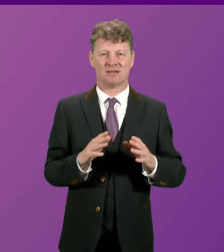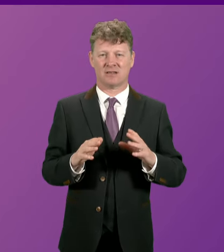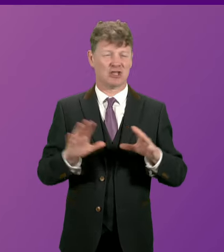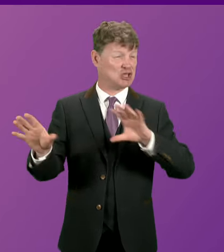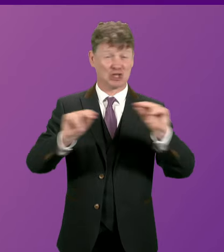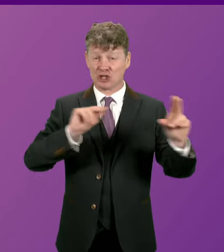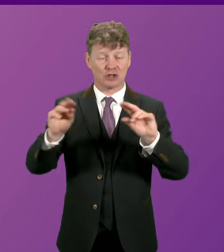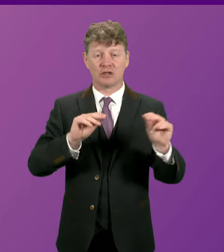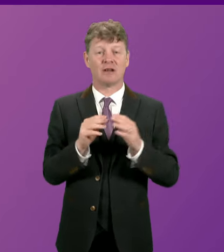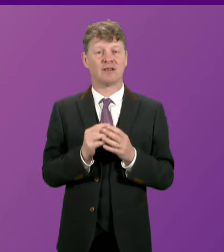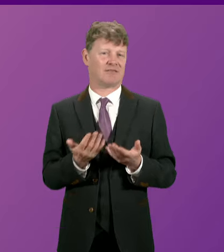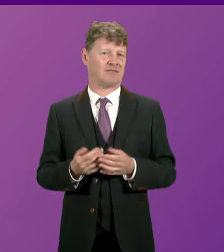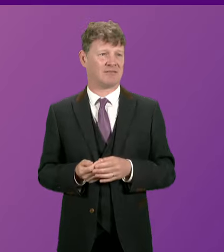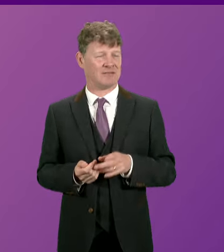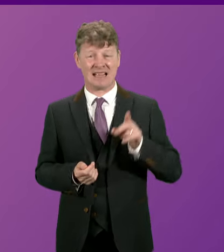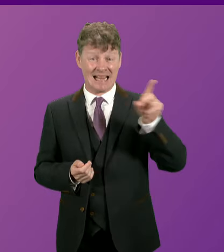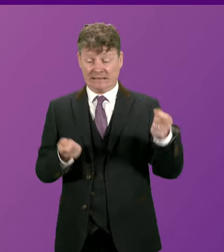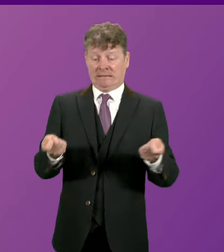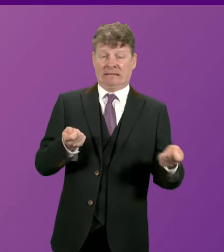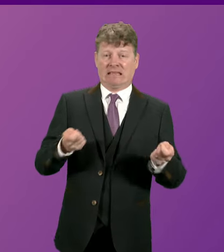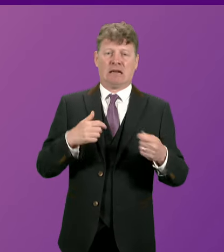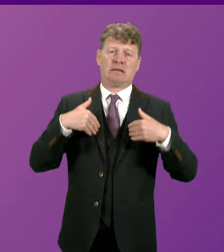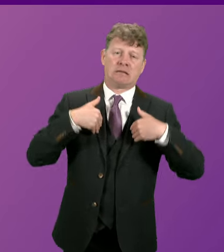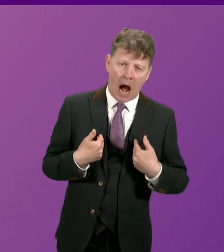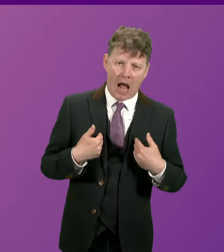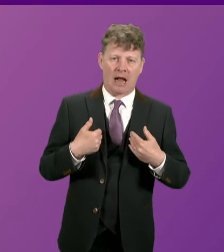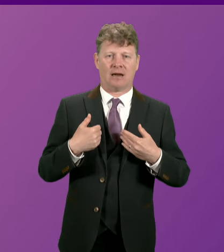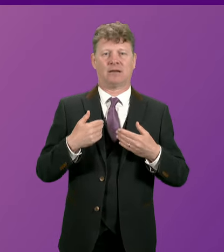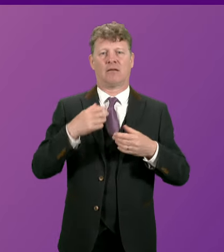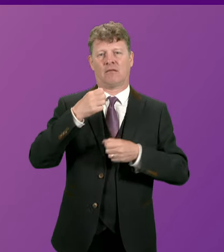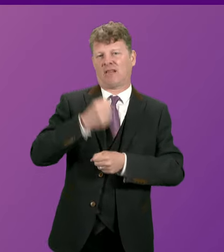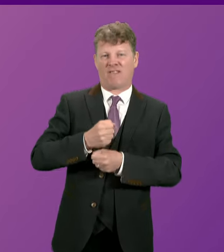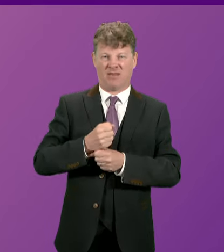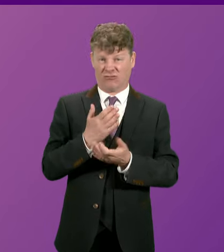holding this tired and failing SNP government to account.